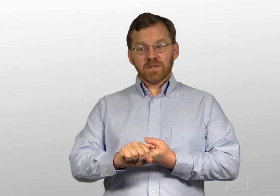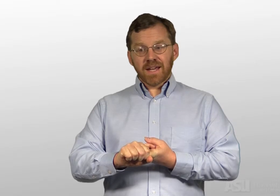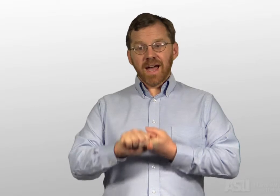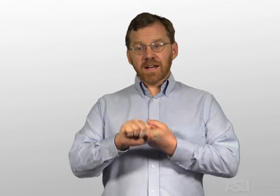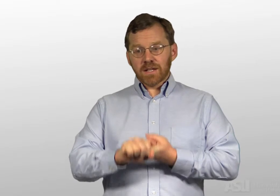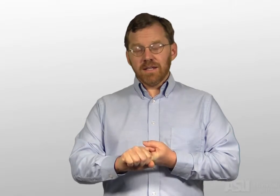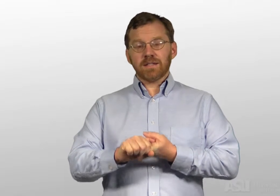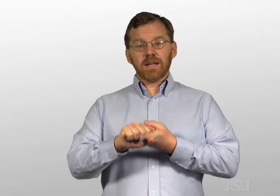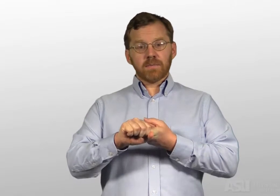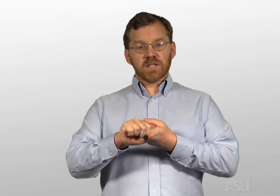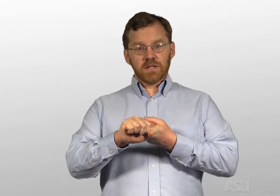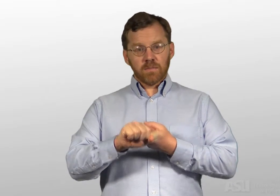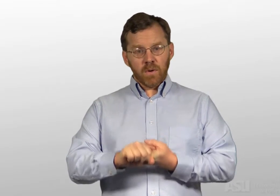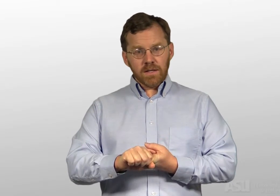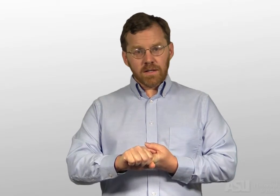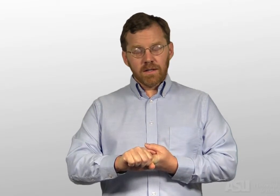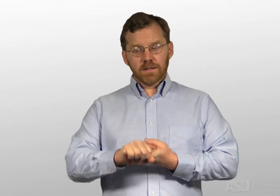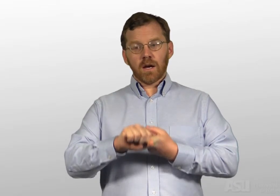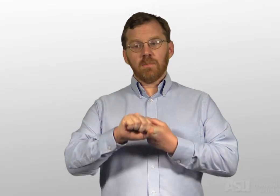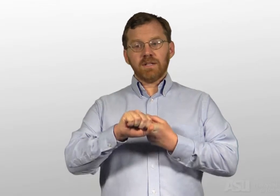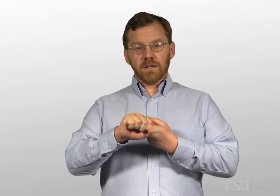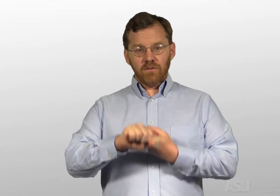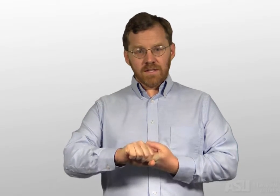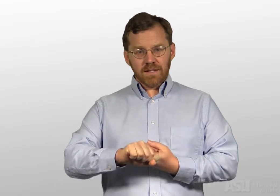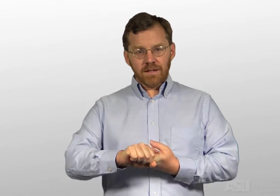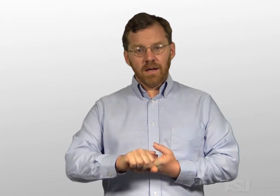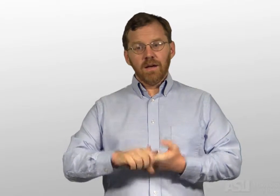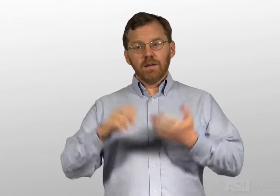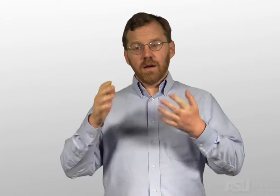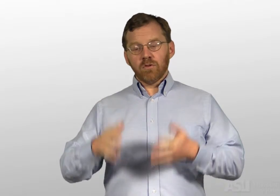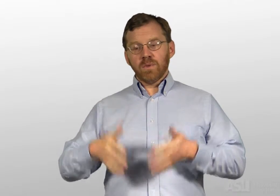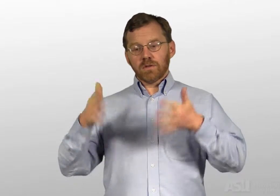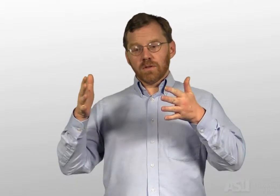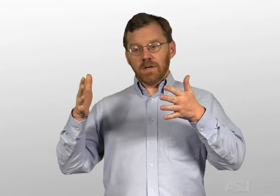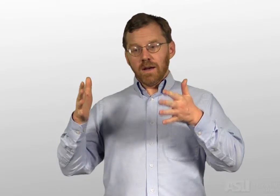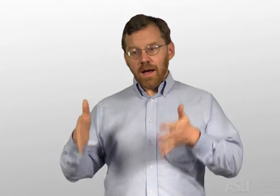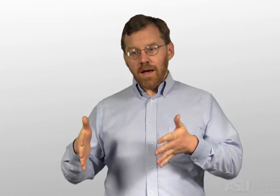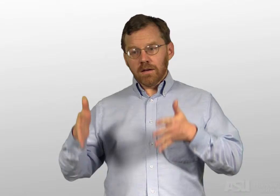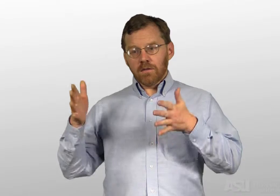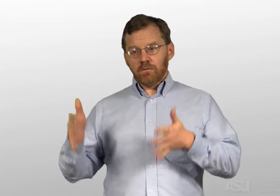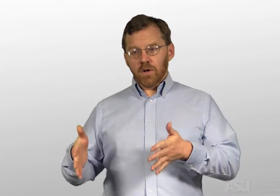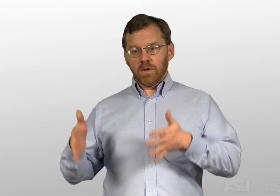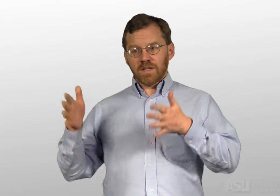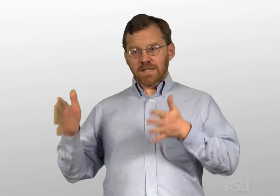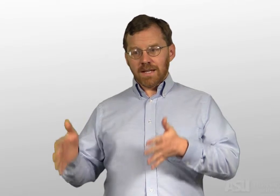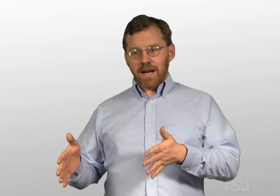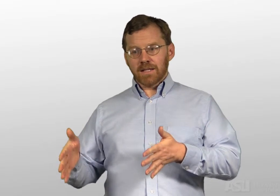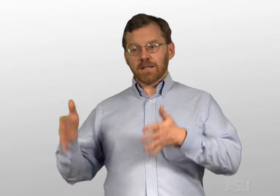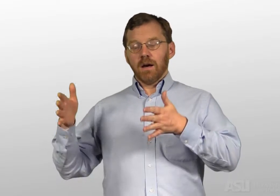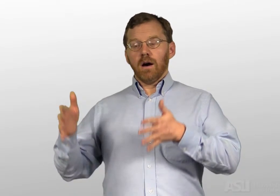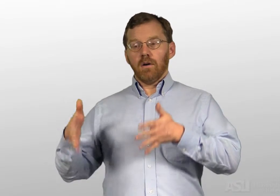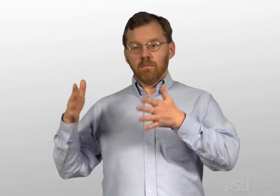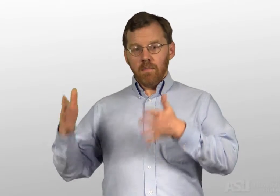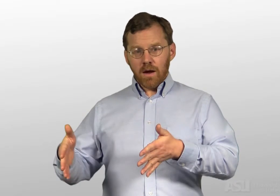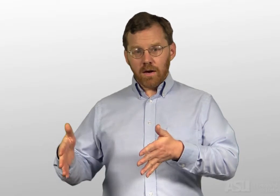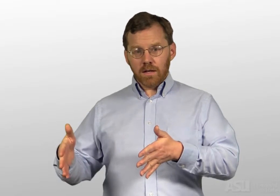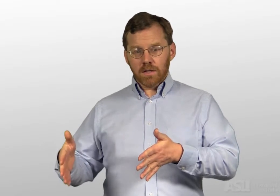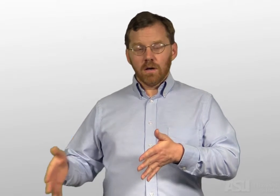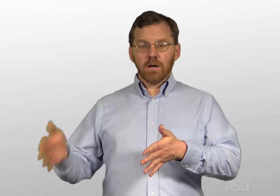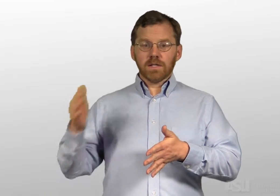could say, actually, he's established his point. His argument is convincing. The government should not confer the status of marriage on